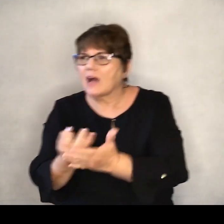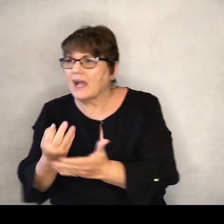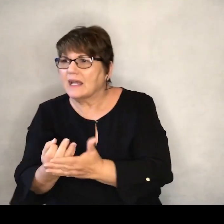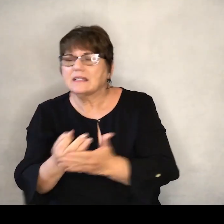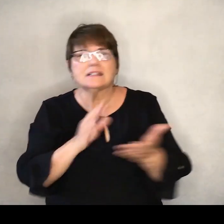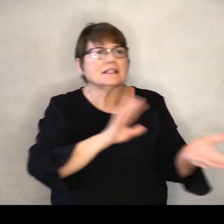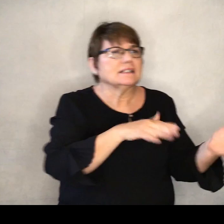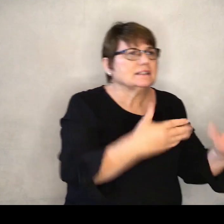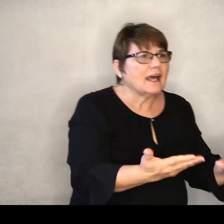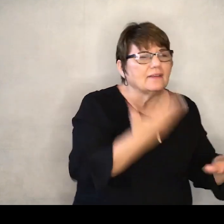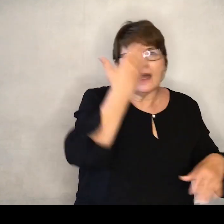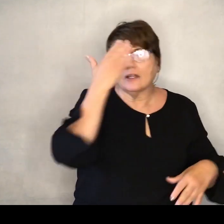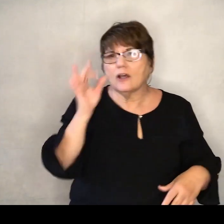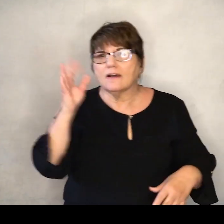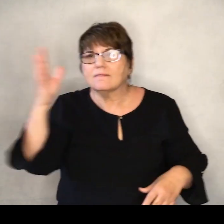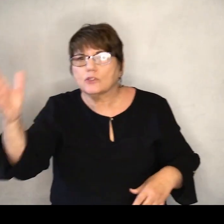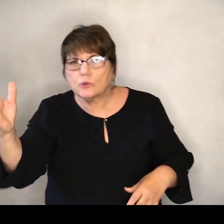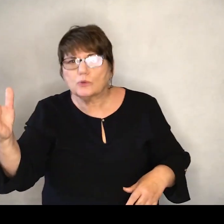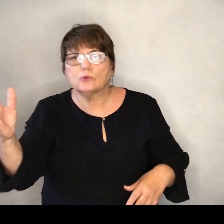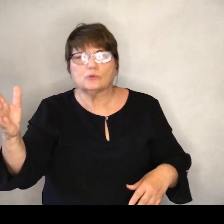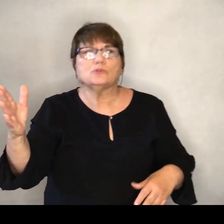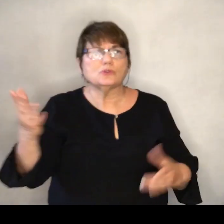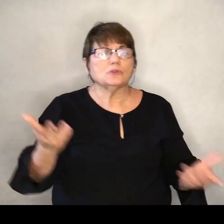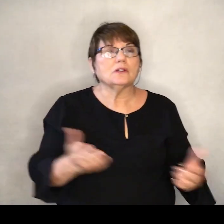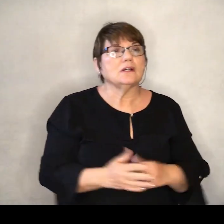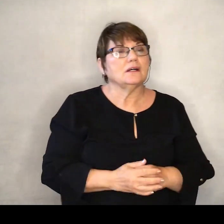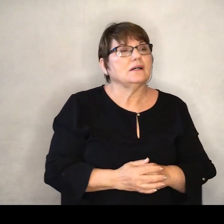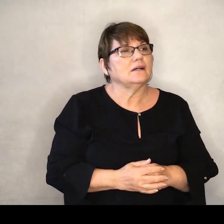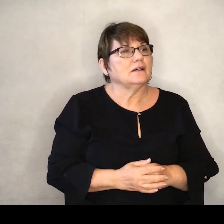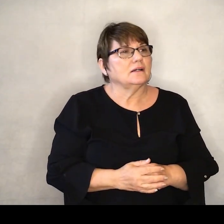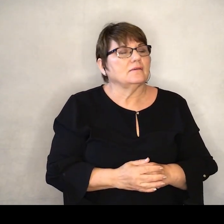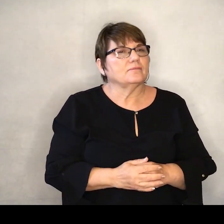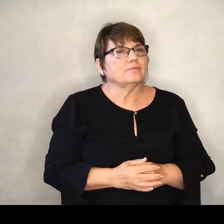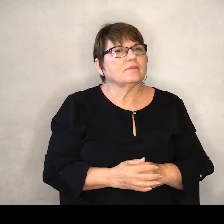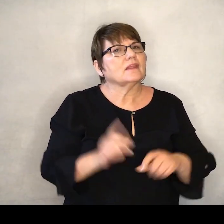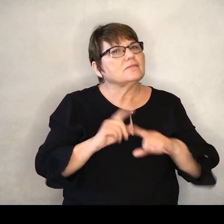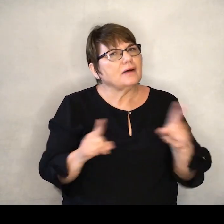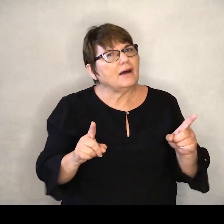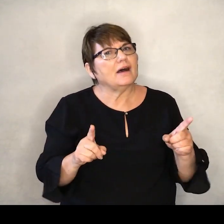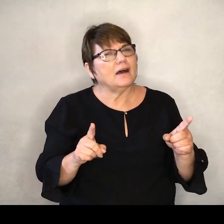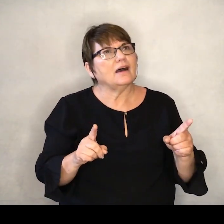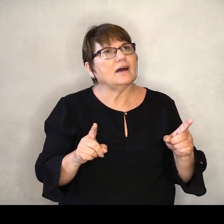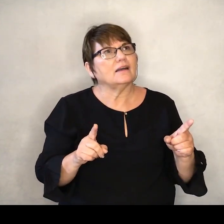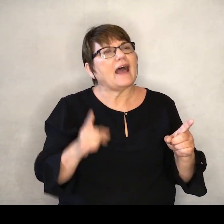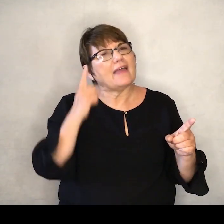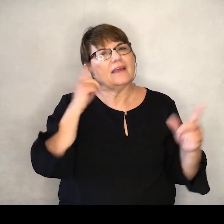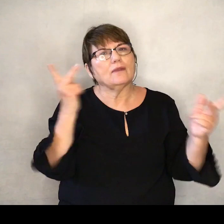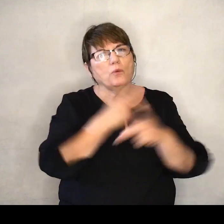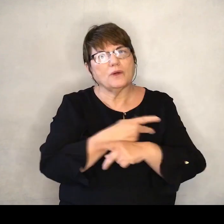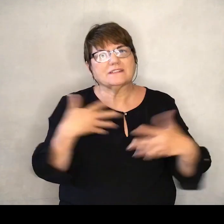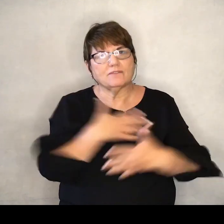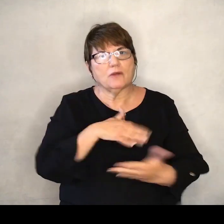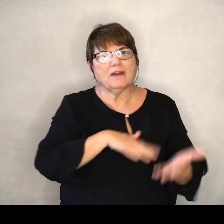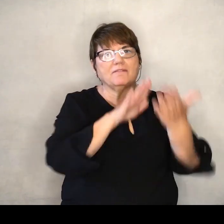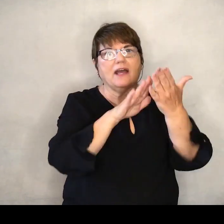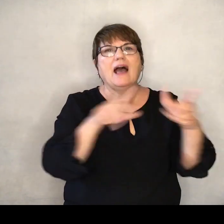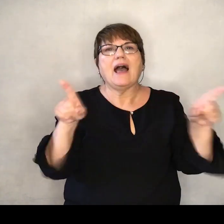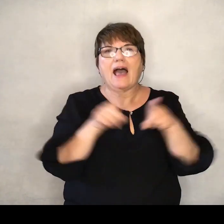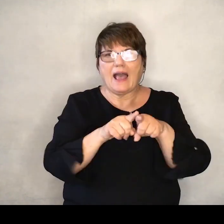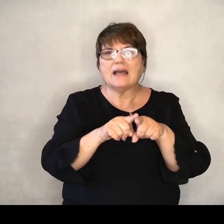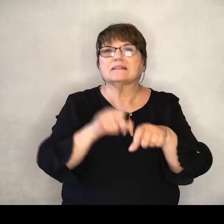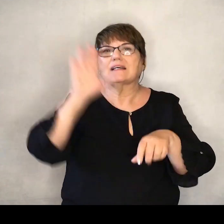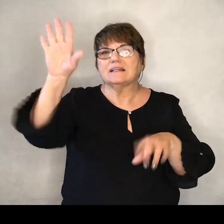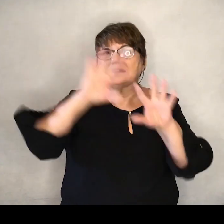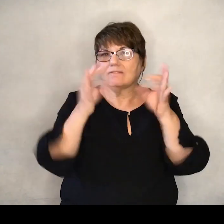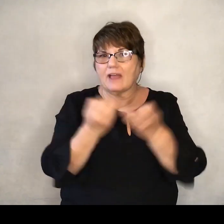There's the unknown. Just to name a few of the big ones. But the biggest fear that we face as the body of Christ,